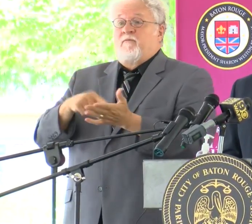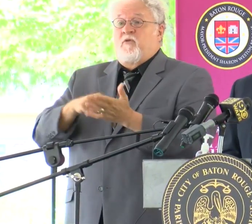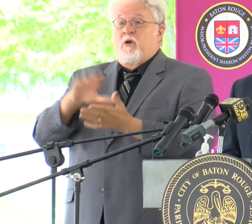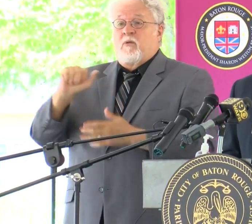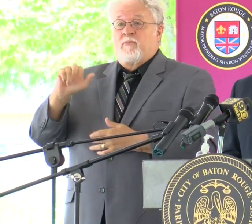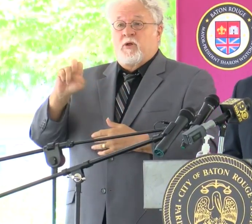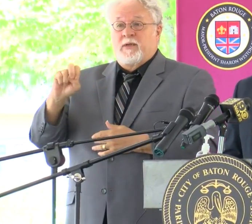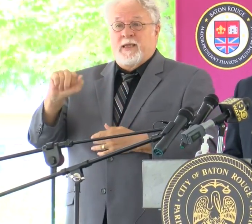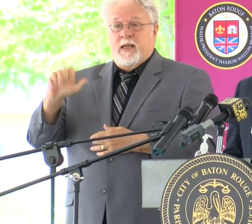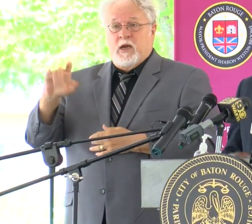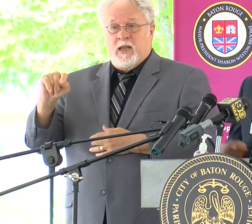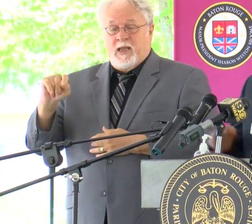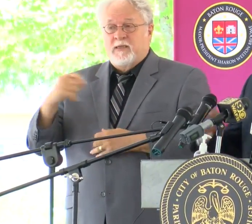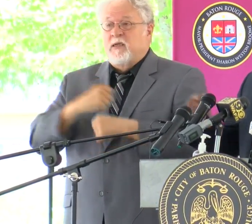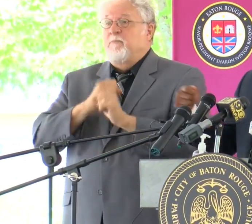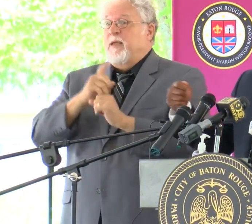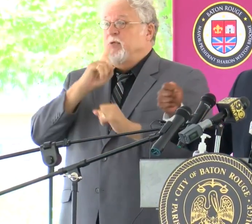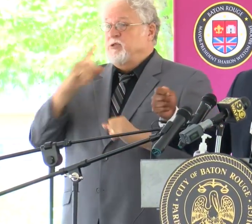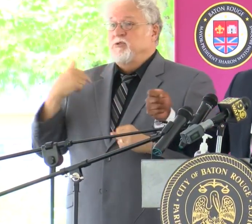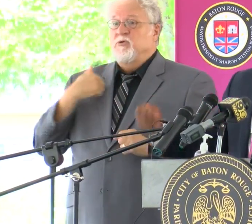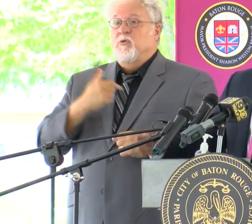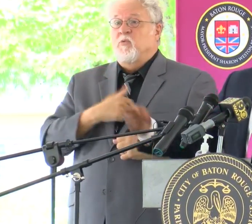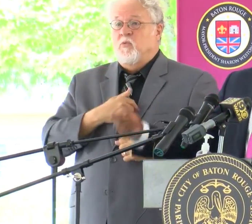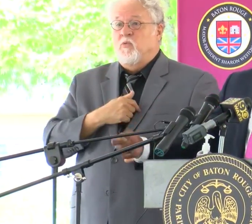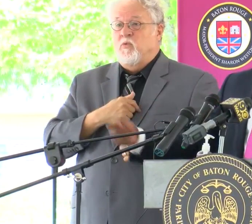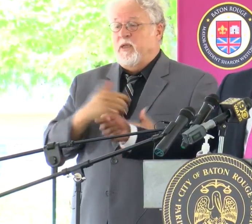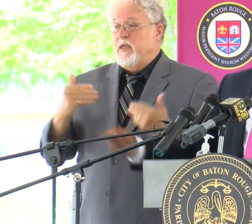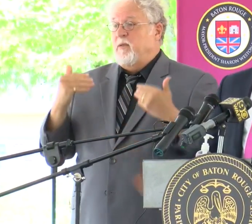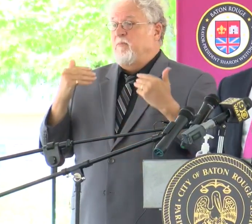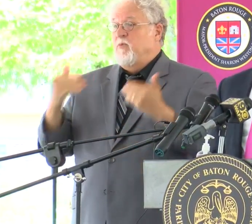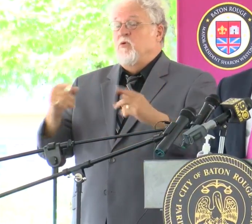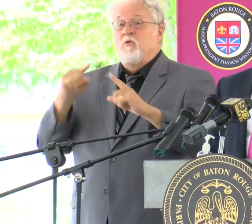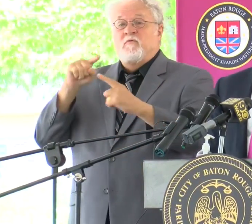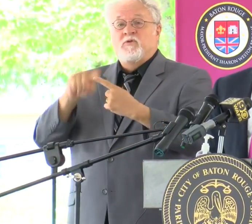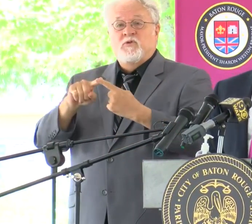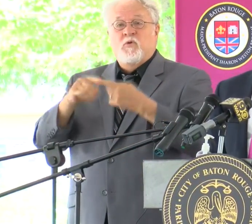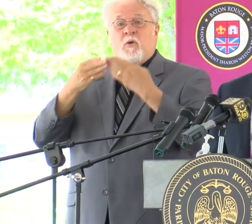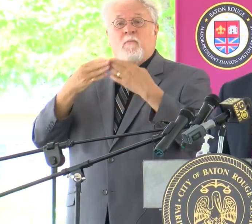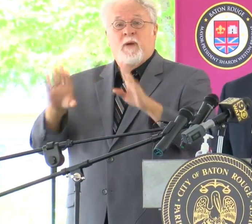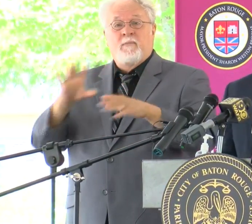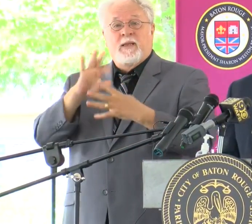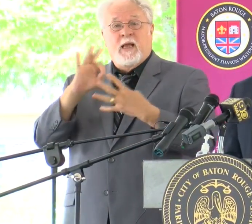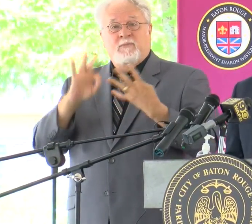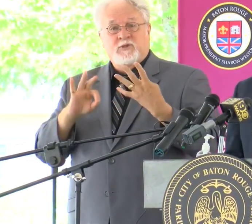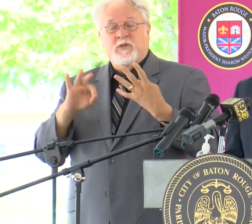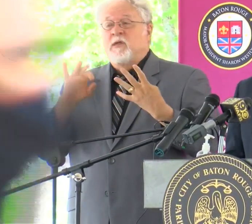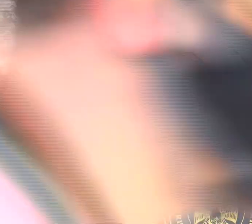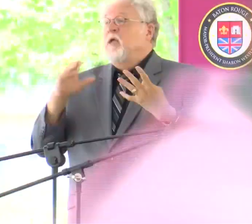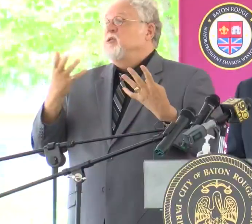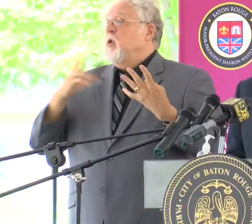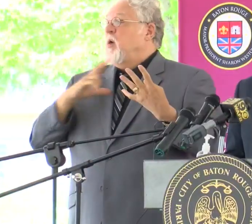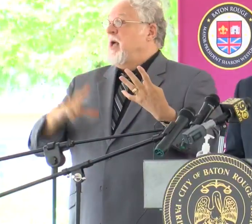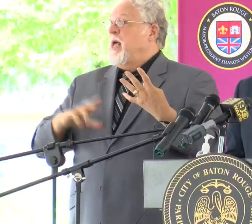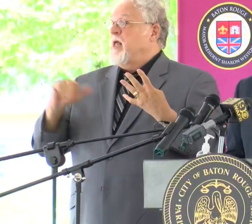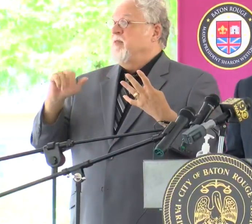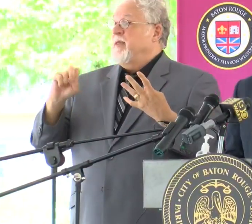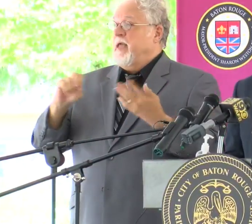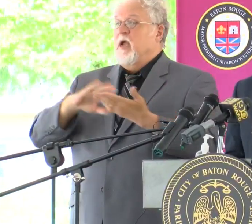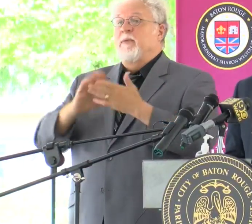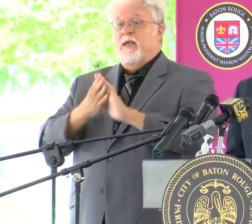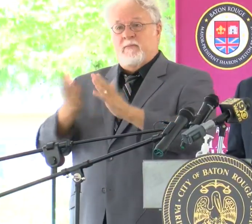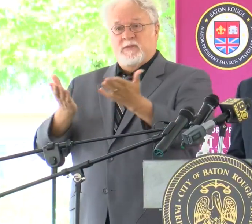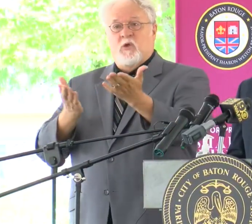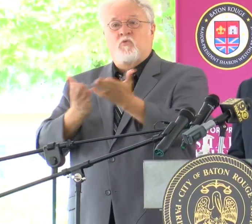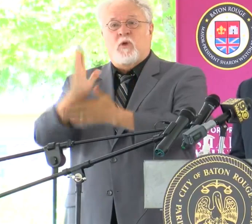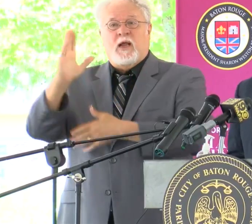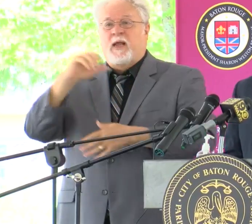make sure that we move towards a public option so that health care becomes a right,